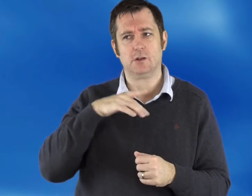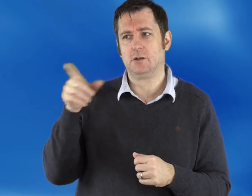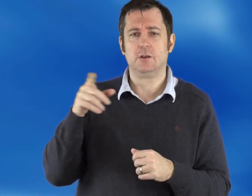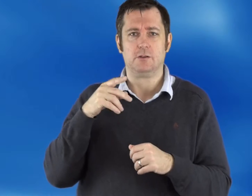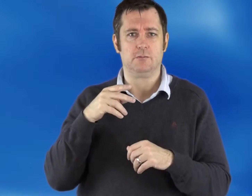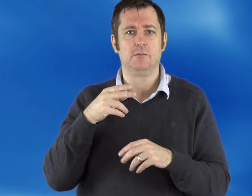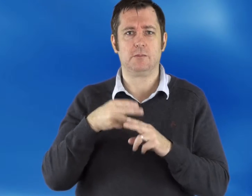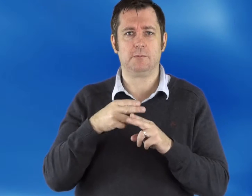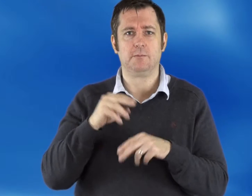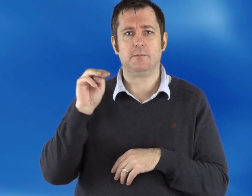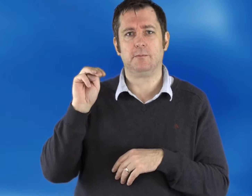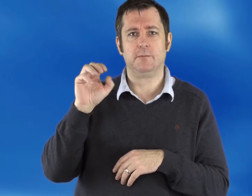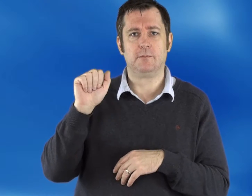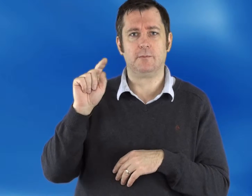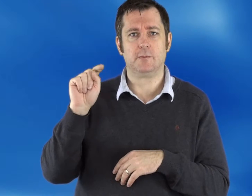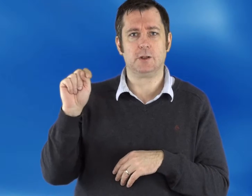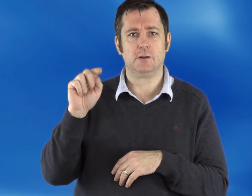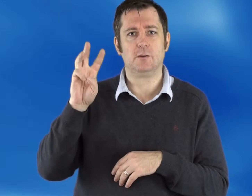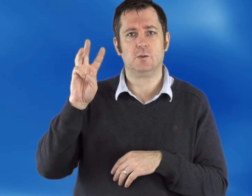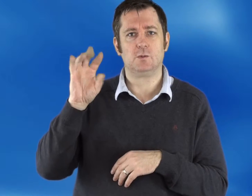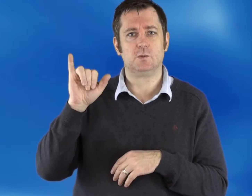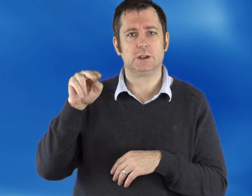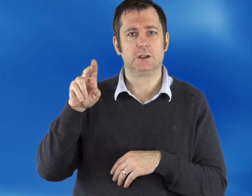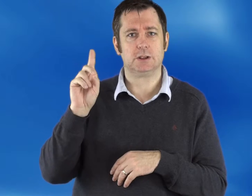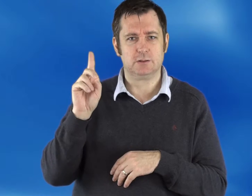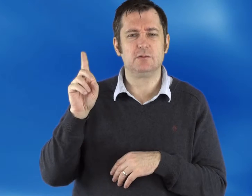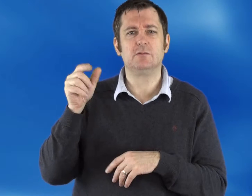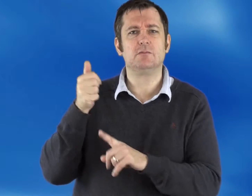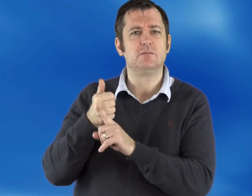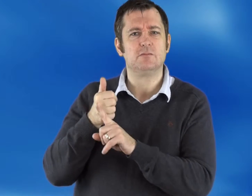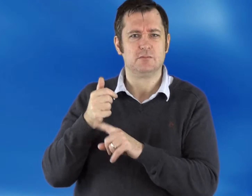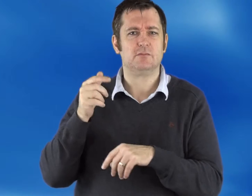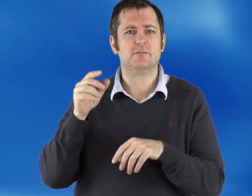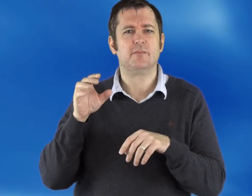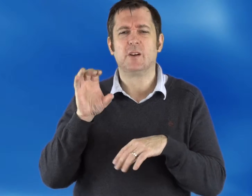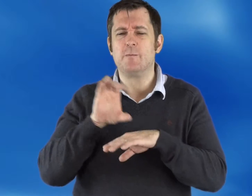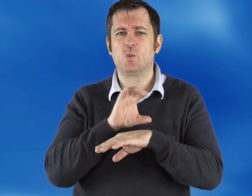I have one man by the name of Matt Wind. He's a technology specialist at Towson University.